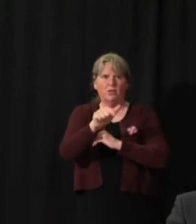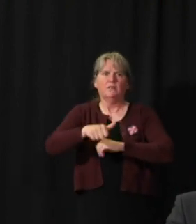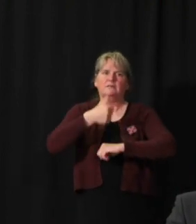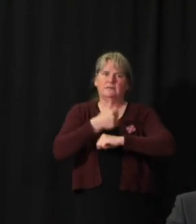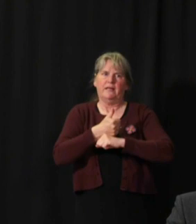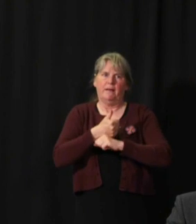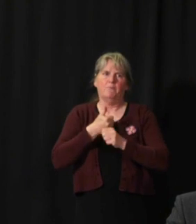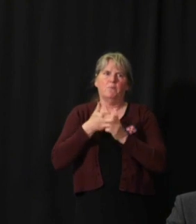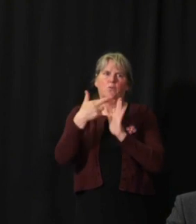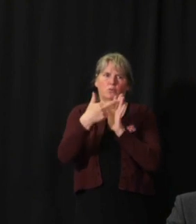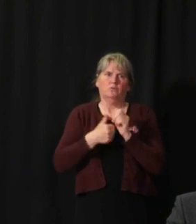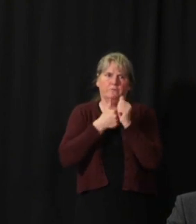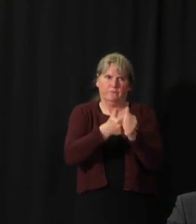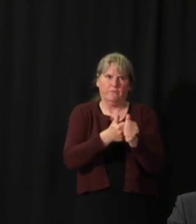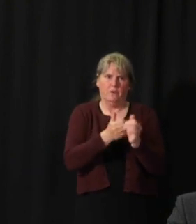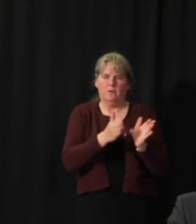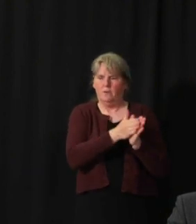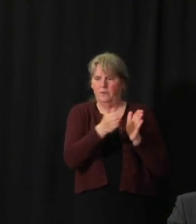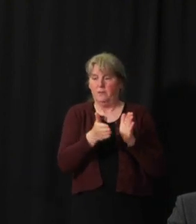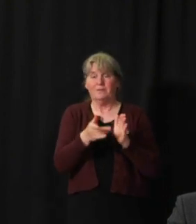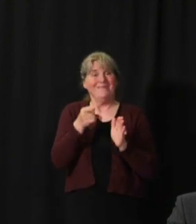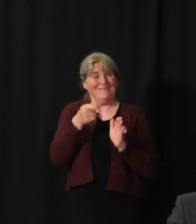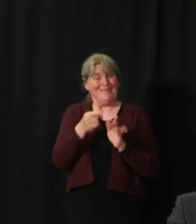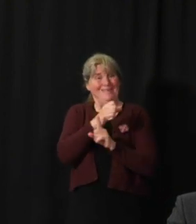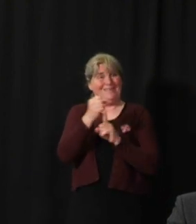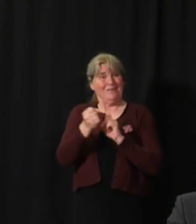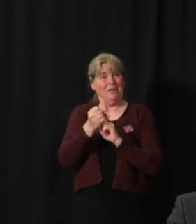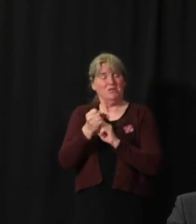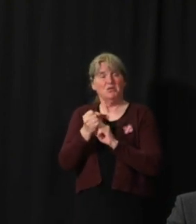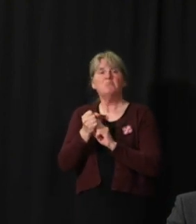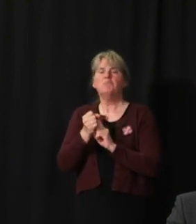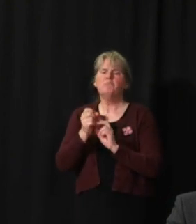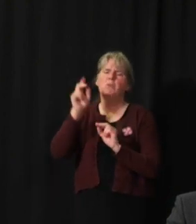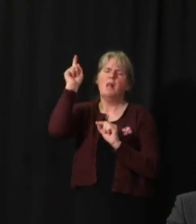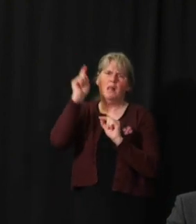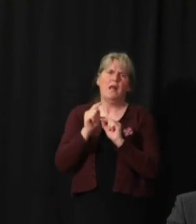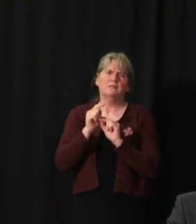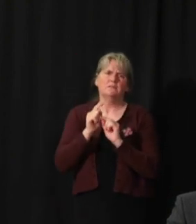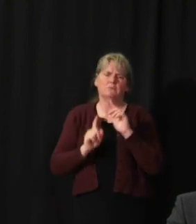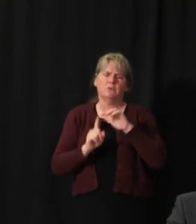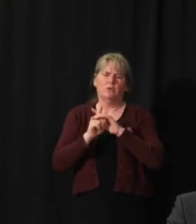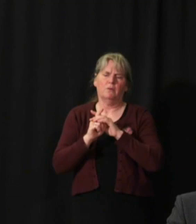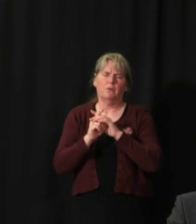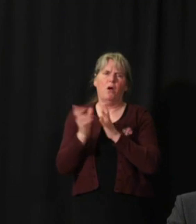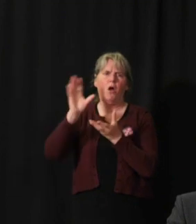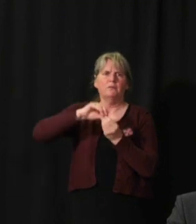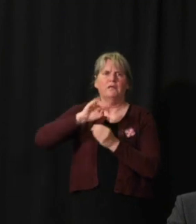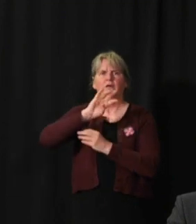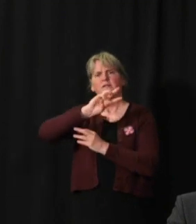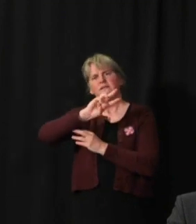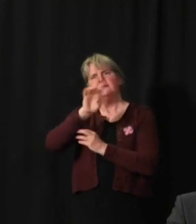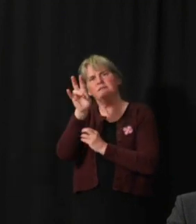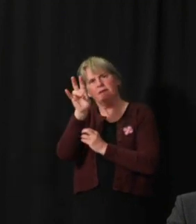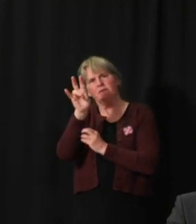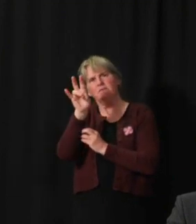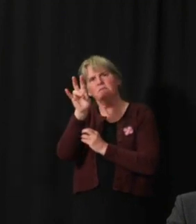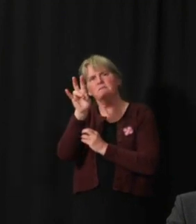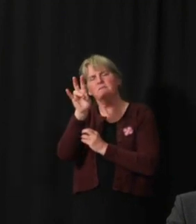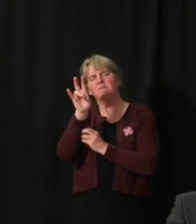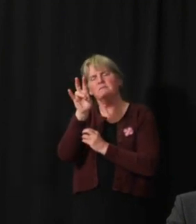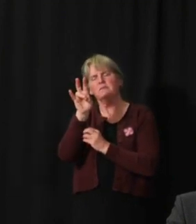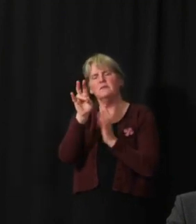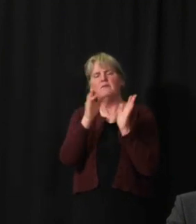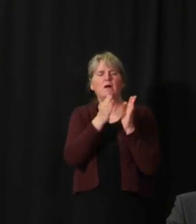the number of cumulative cases would be substantially lower, 67 cases over the same period of time,